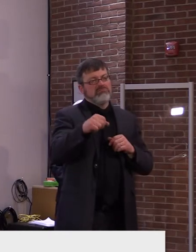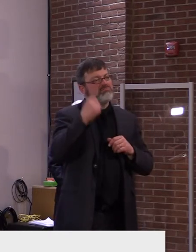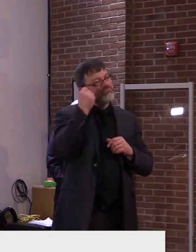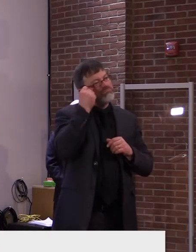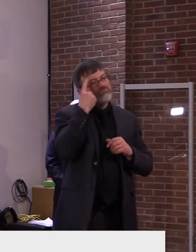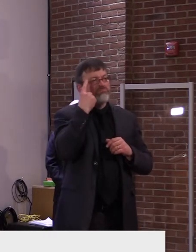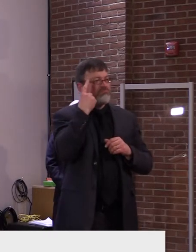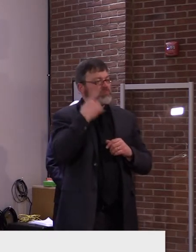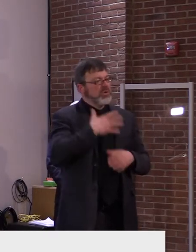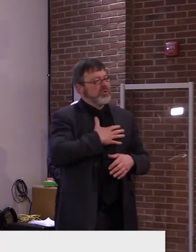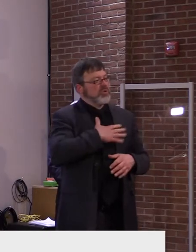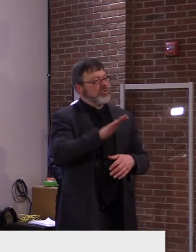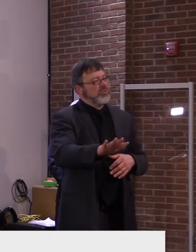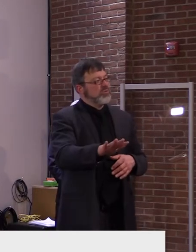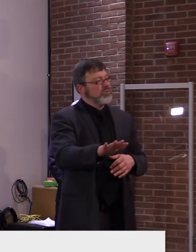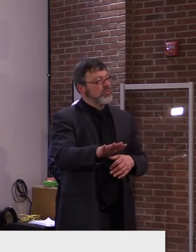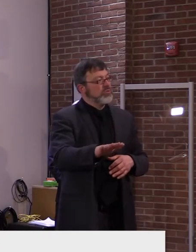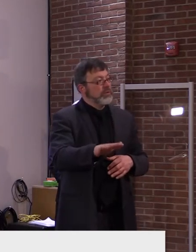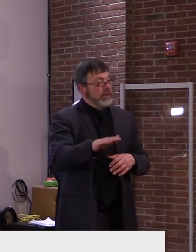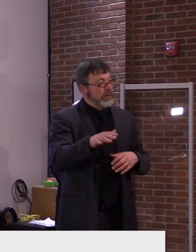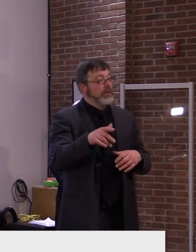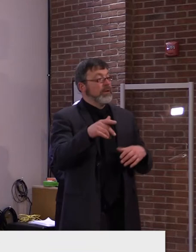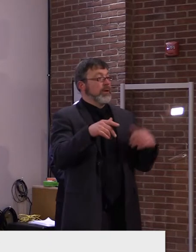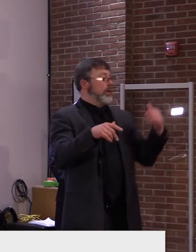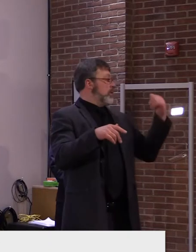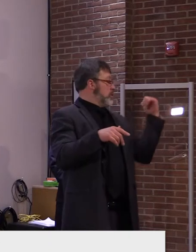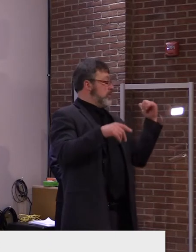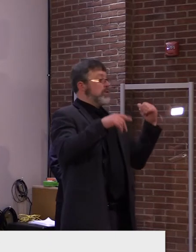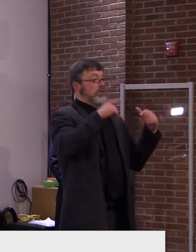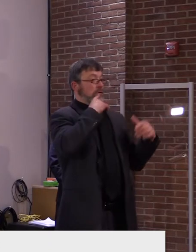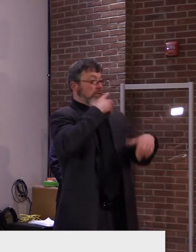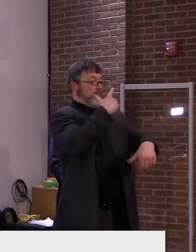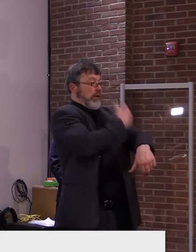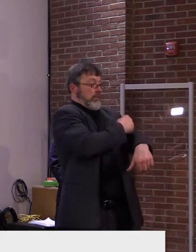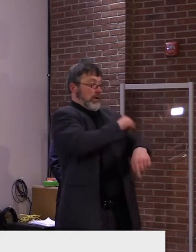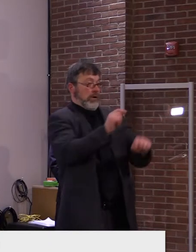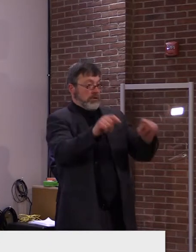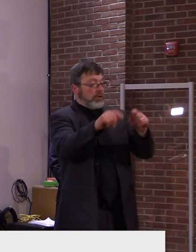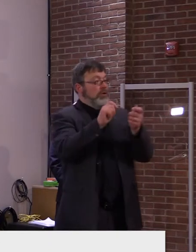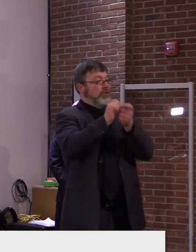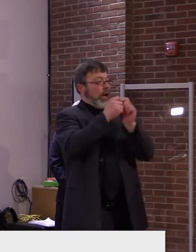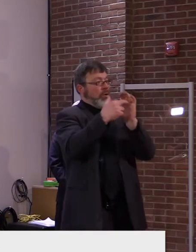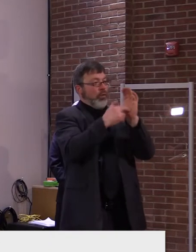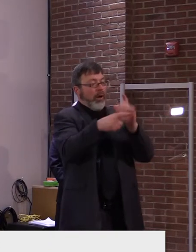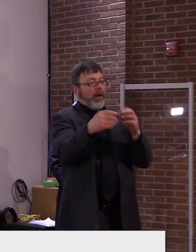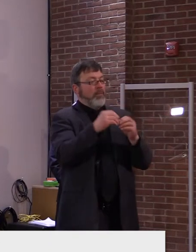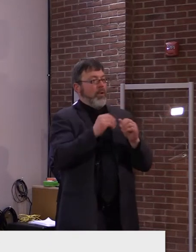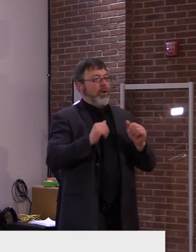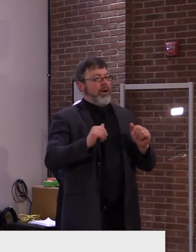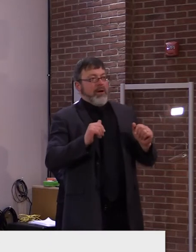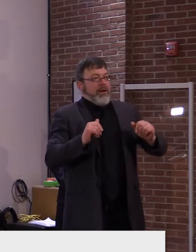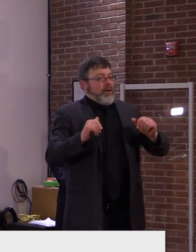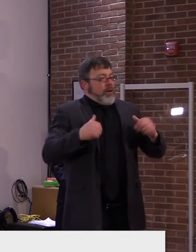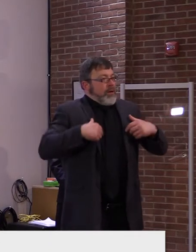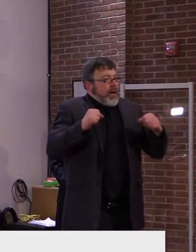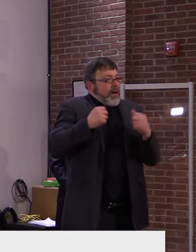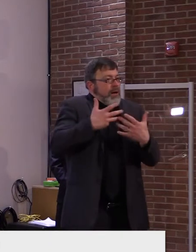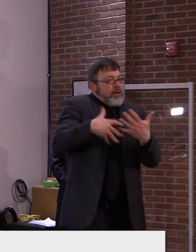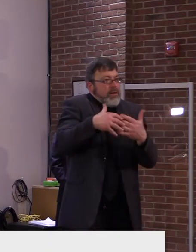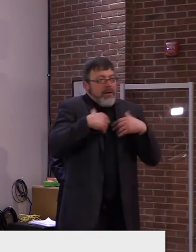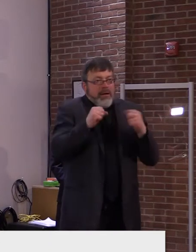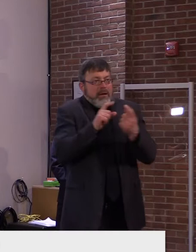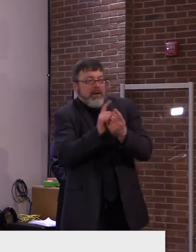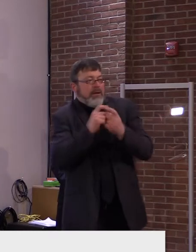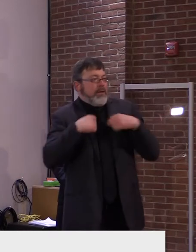that it can help residents feel safe while making it possible to have greater freedoms in connection with others. Whether they're visiting